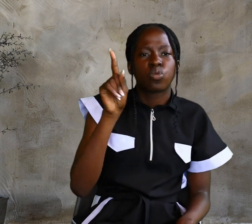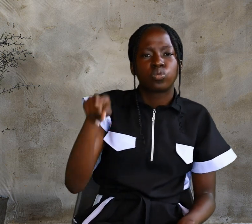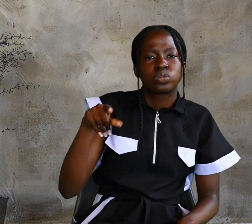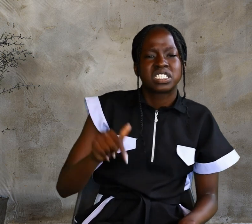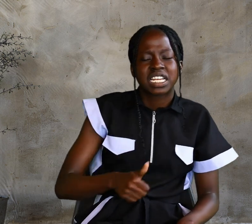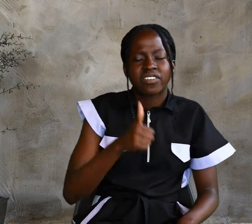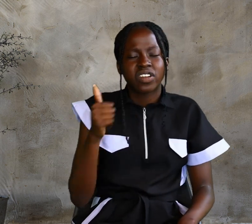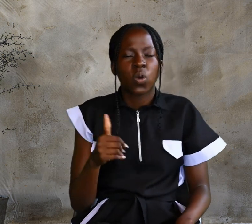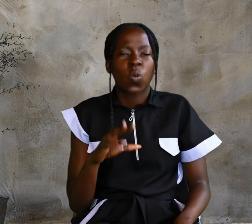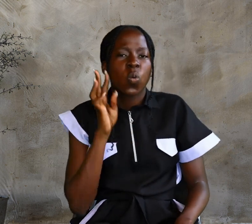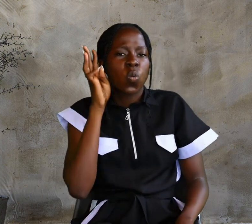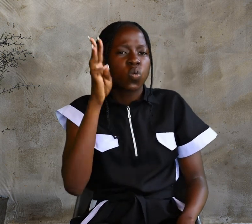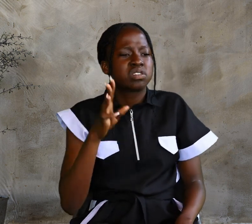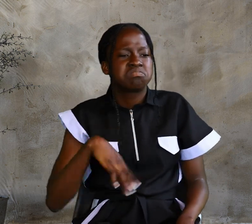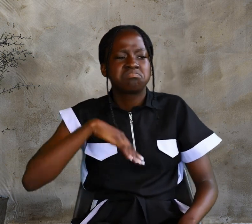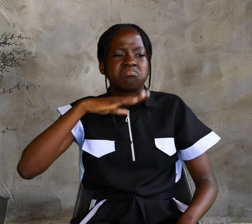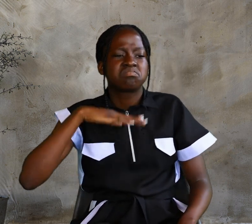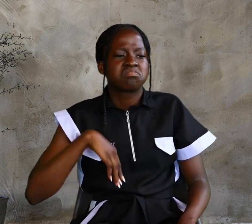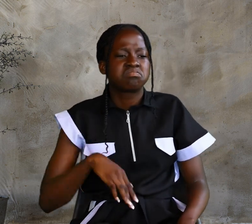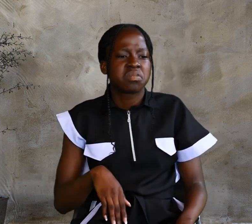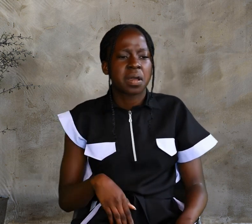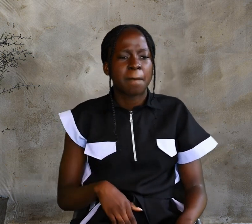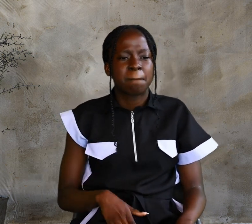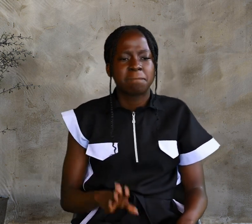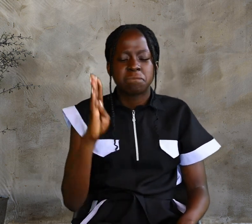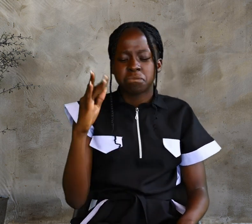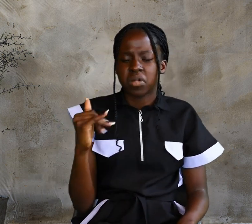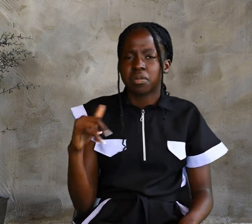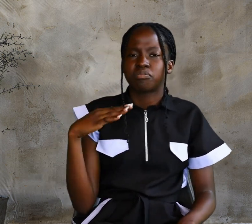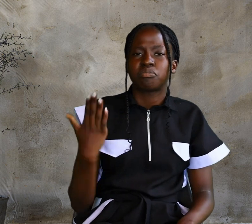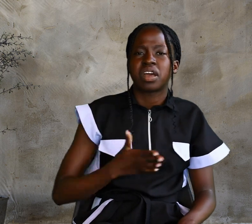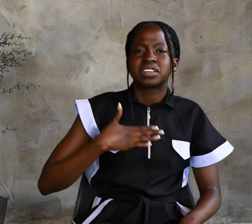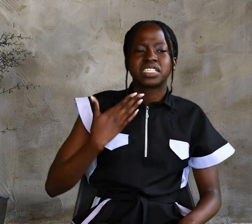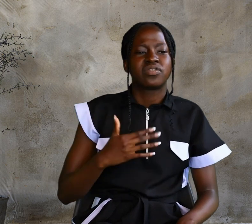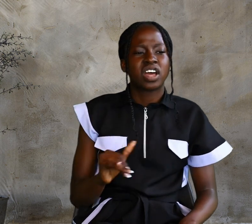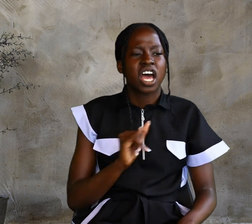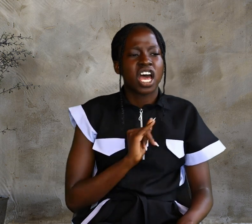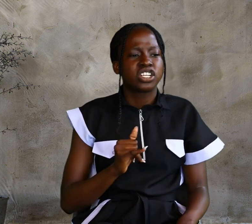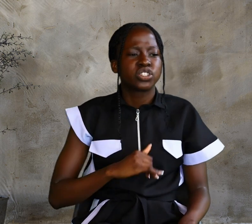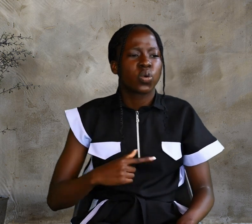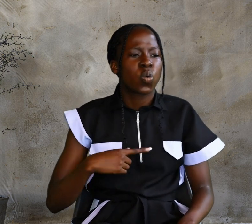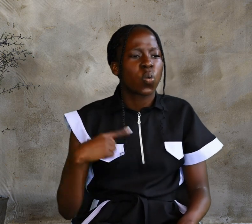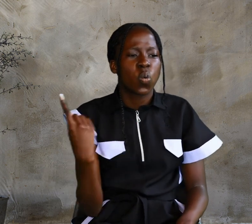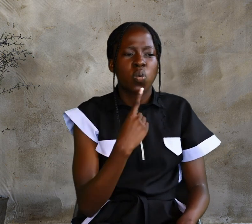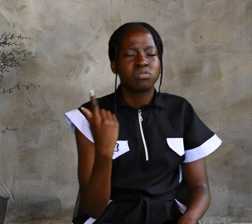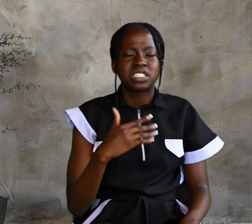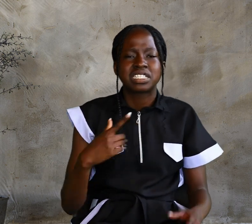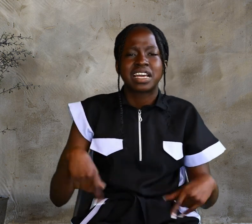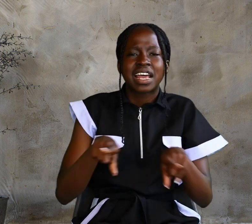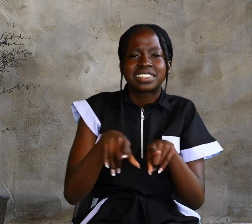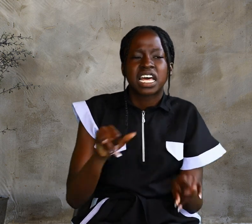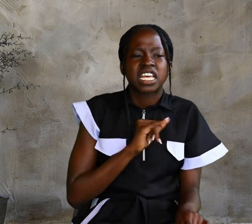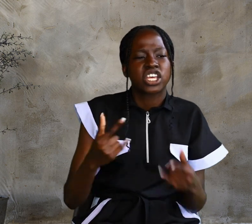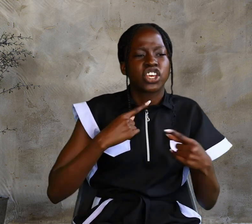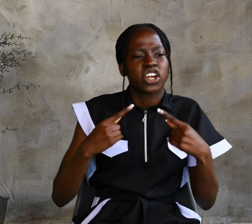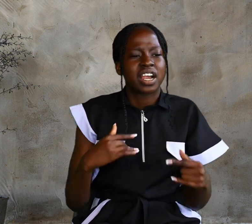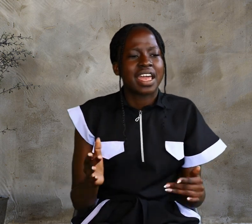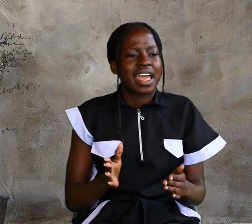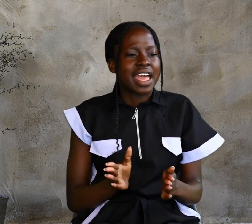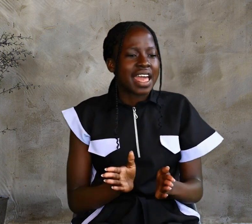By myself I can do nothing. I judge only as I hear, and my judgment is just. For